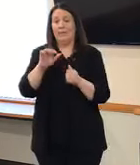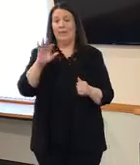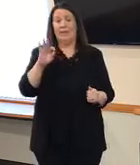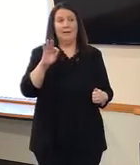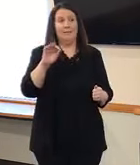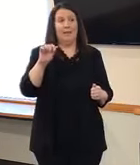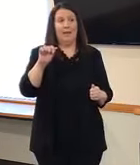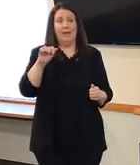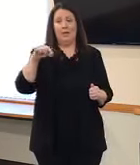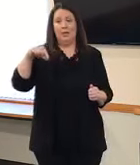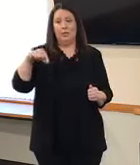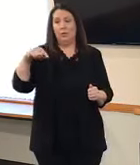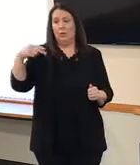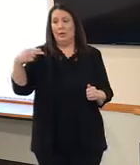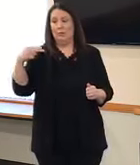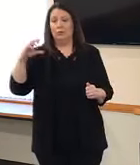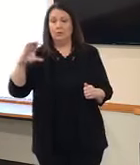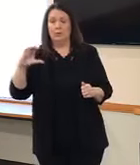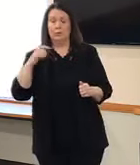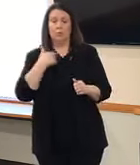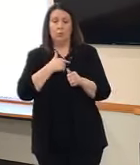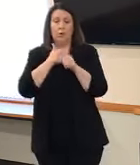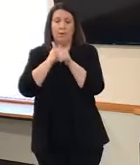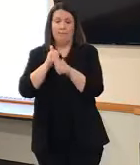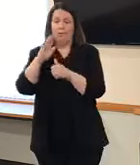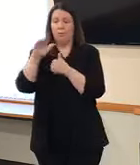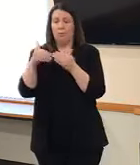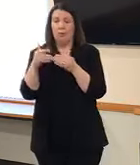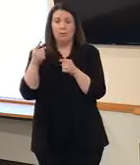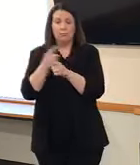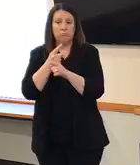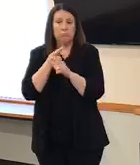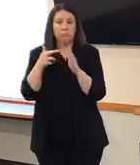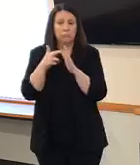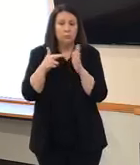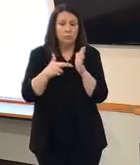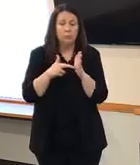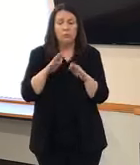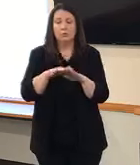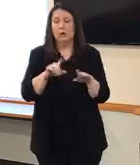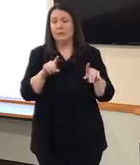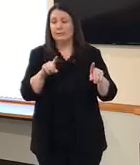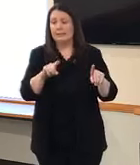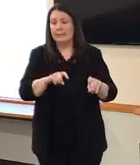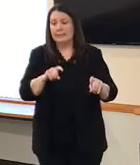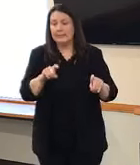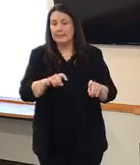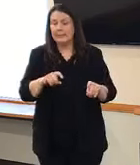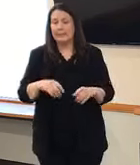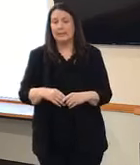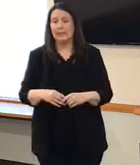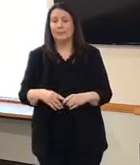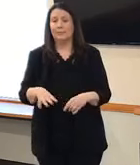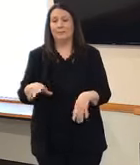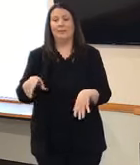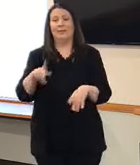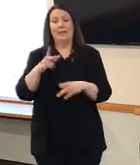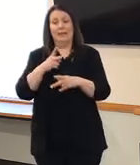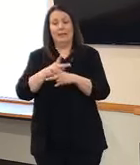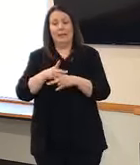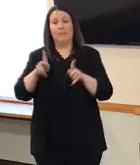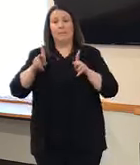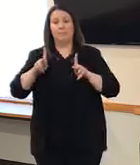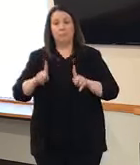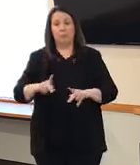to make sure that we're following the requirements on testing, personal protective equipment,